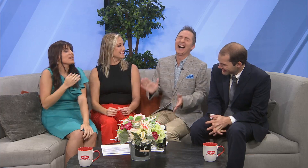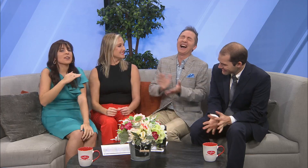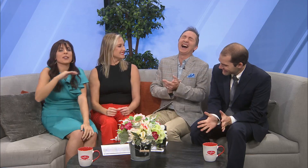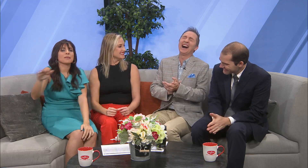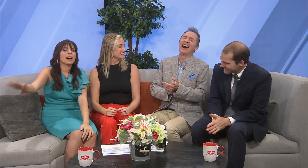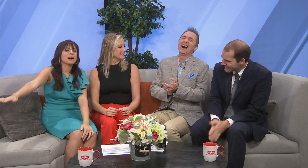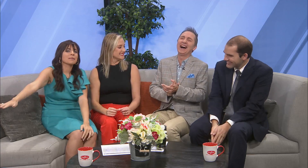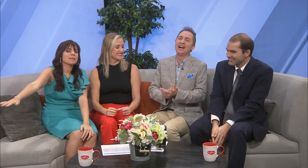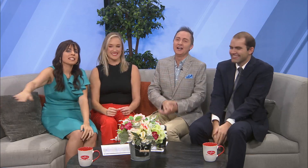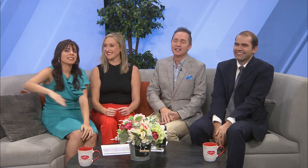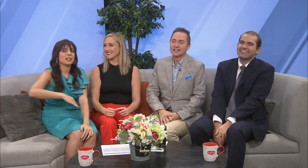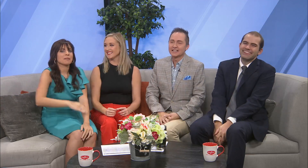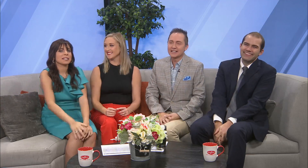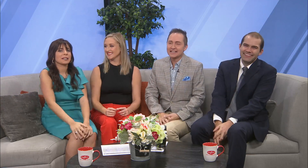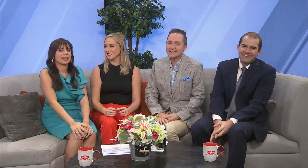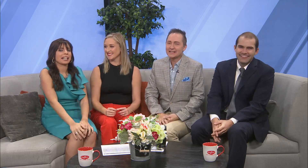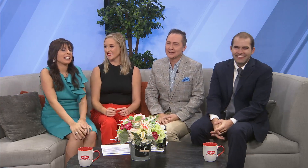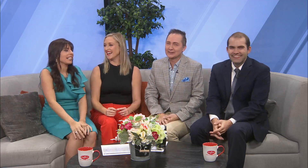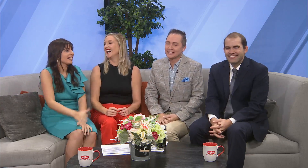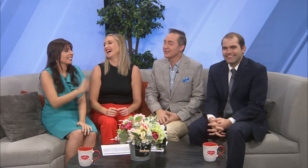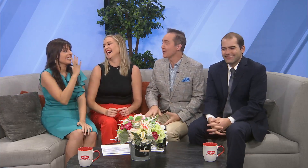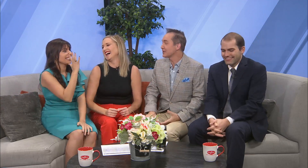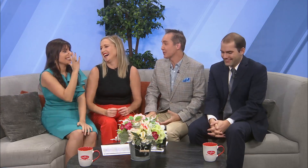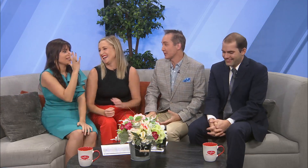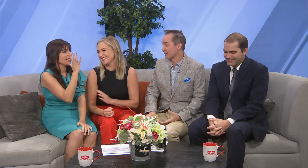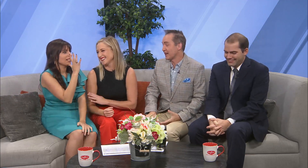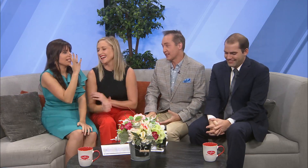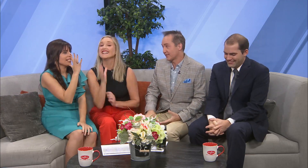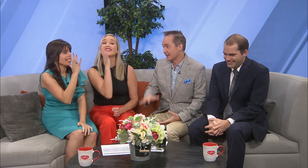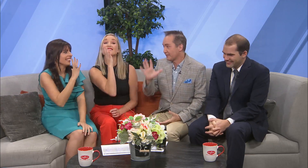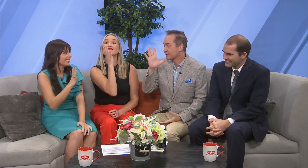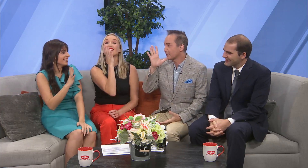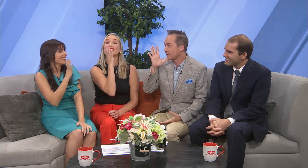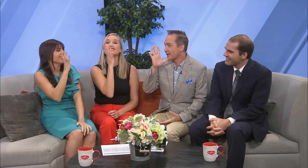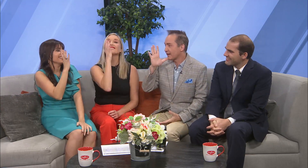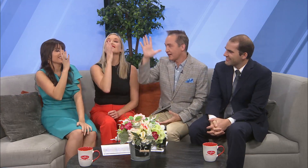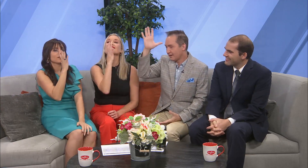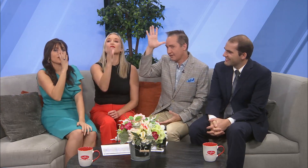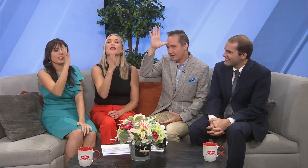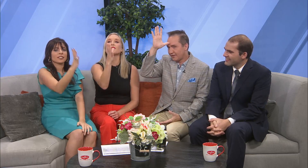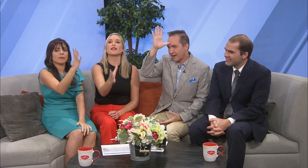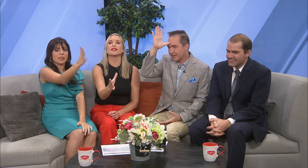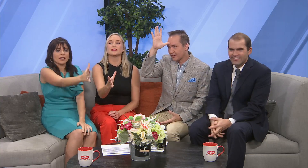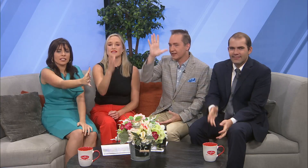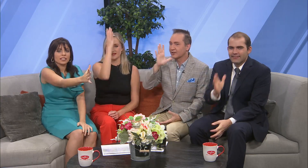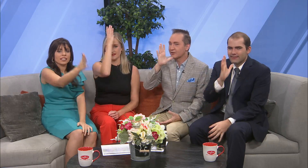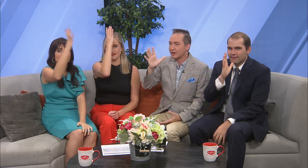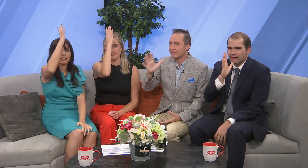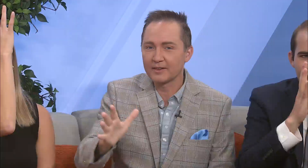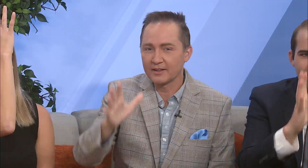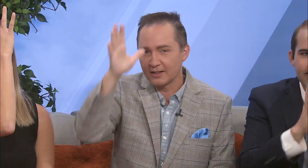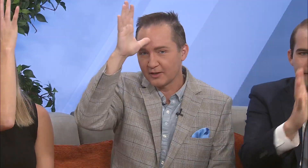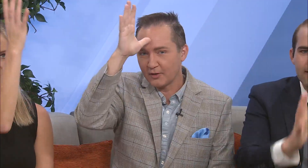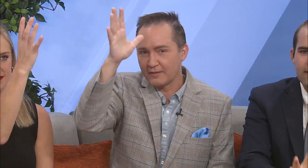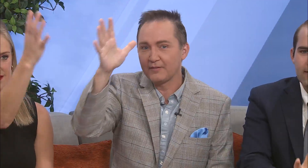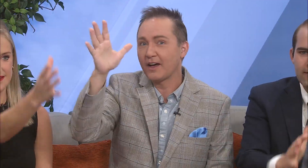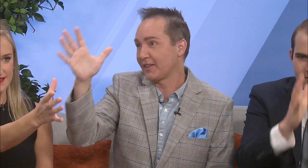Sorry moms and grandmas out there. Sorry. No, it's adorable. Mother. Mother. Grandmother. Grandmother. Grandmother. father.